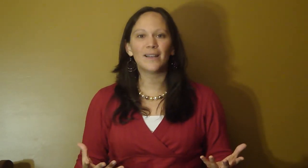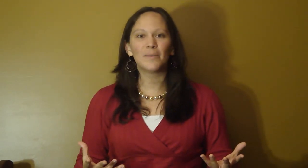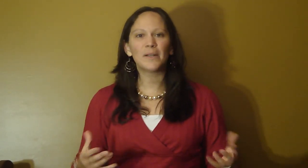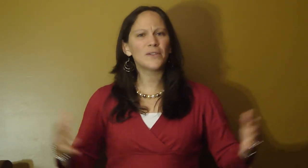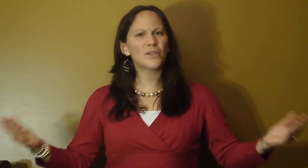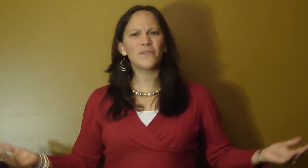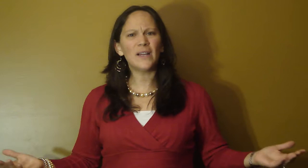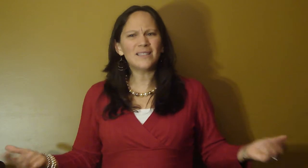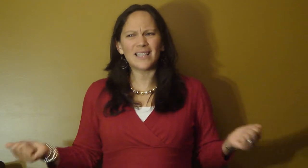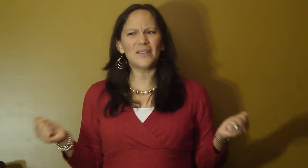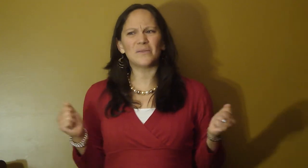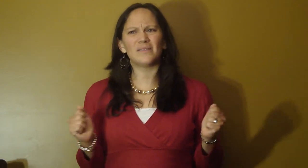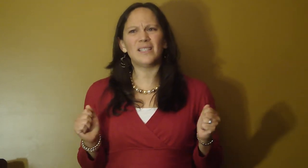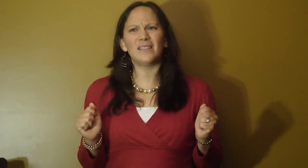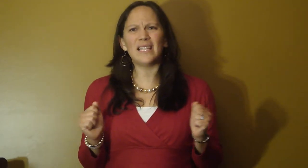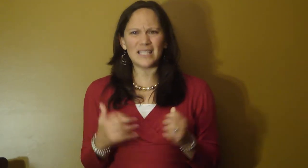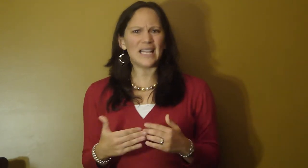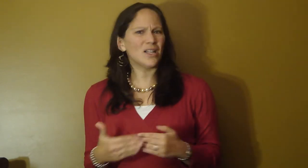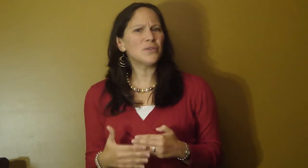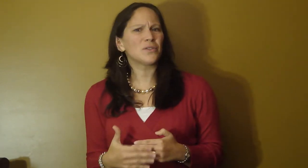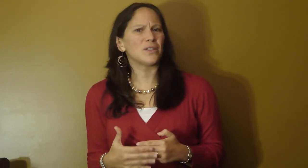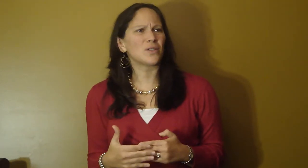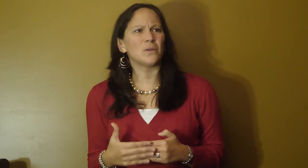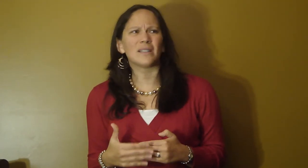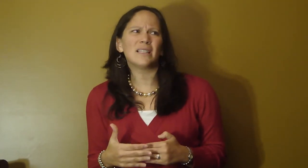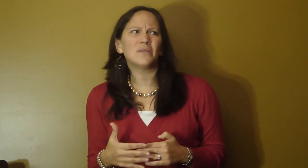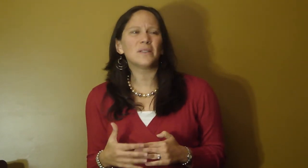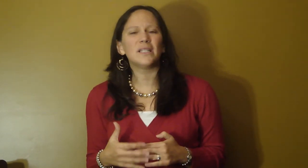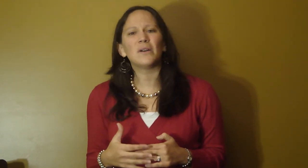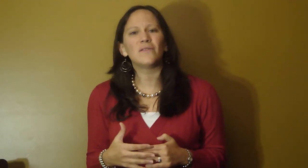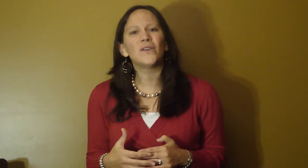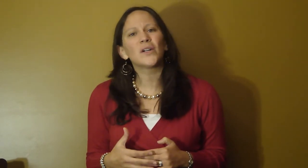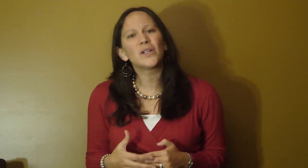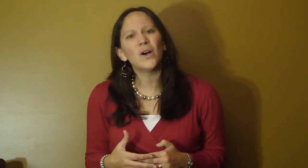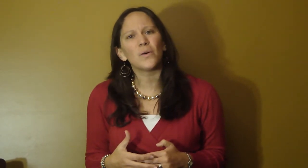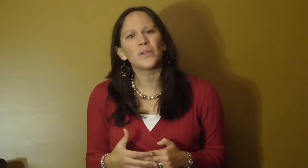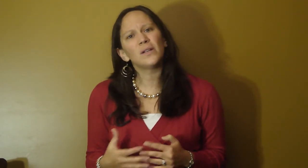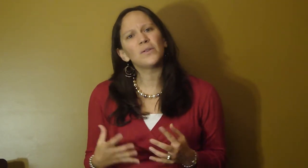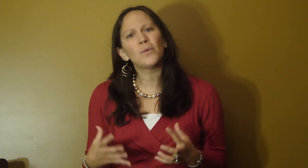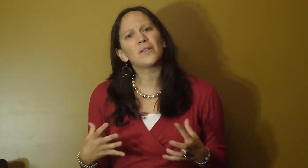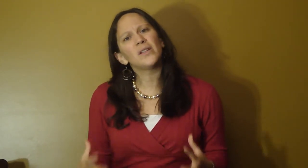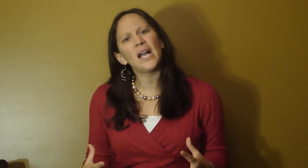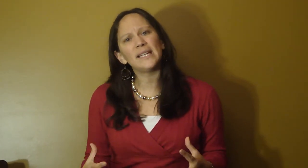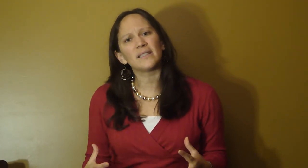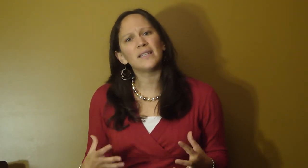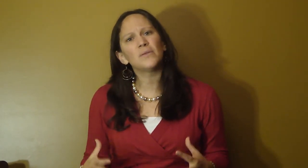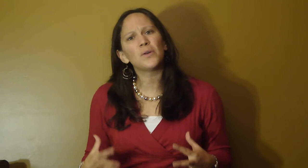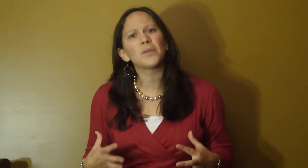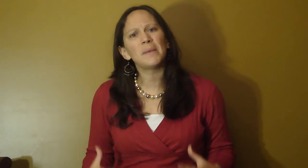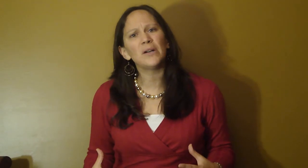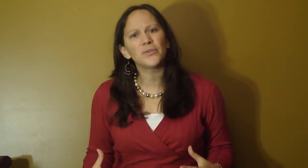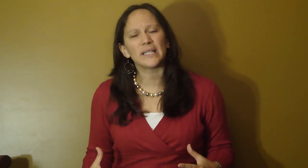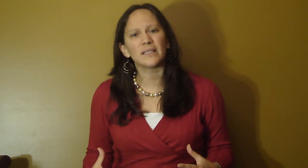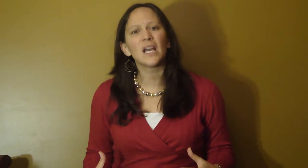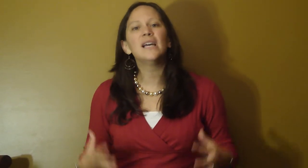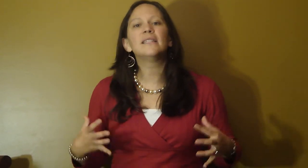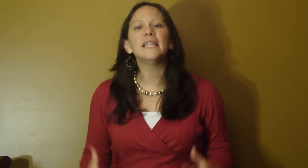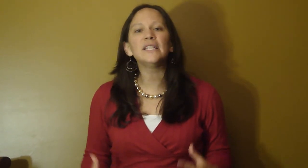But if there's no fence, they stay closer to the school because they don't really know how far to go. They don't know where the line is. They don't know where the boundary is. Teach